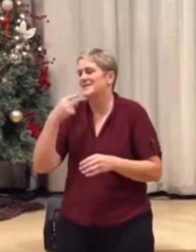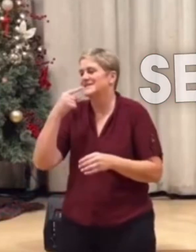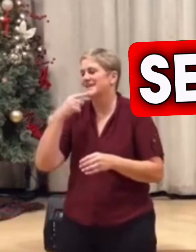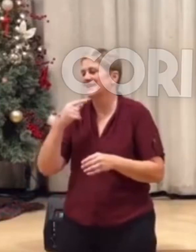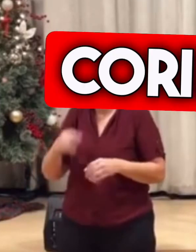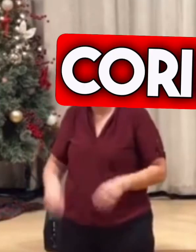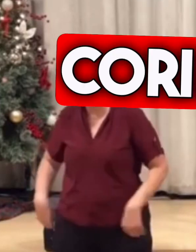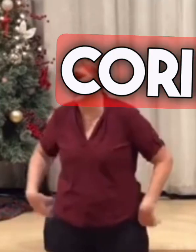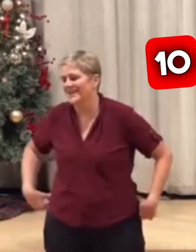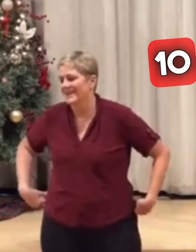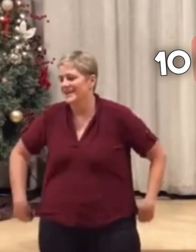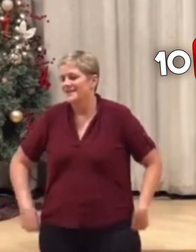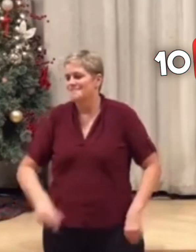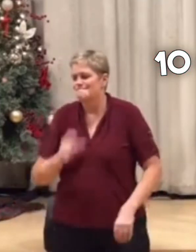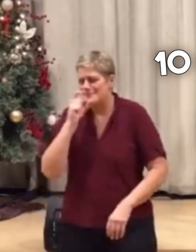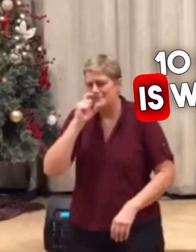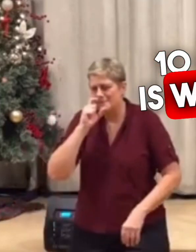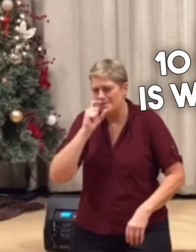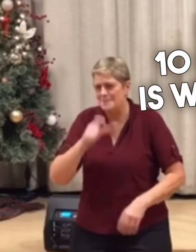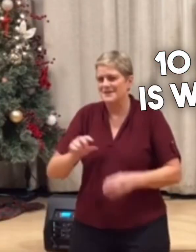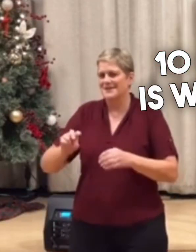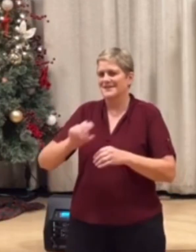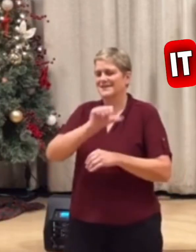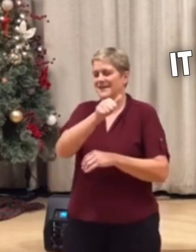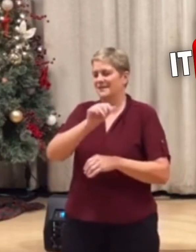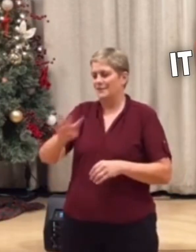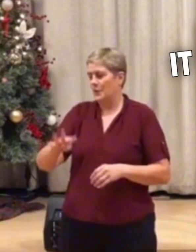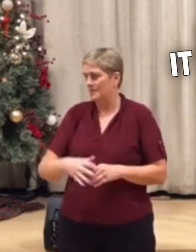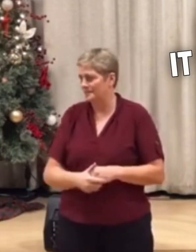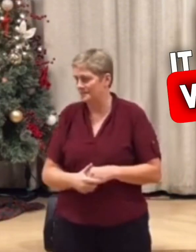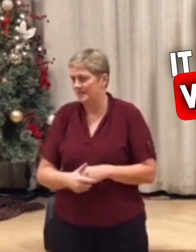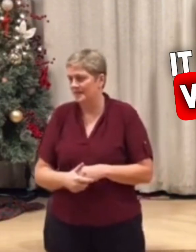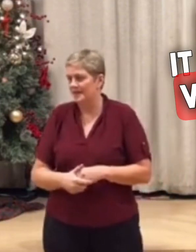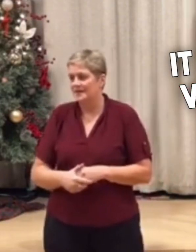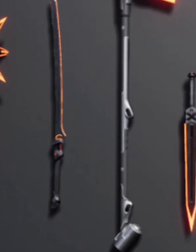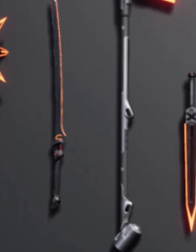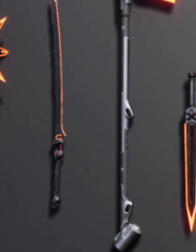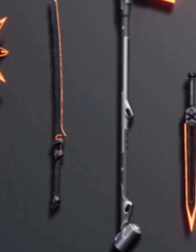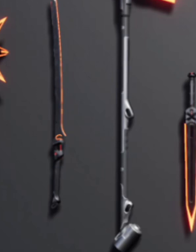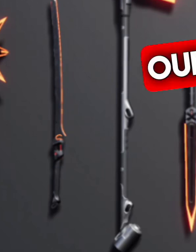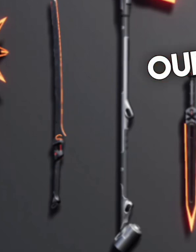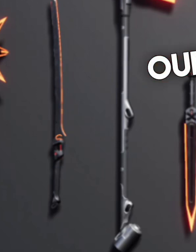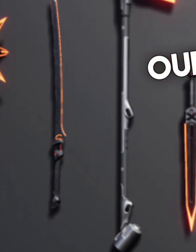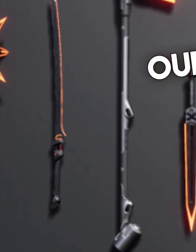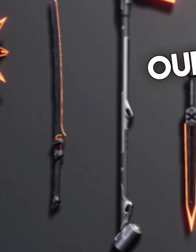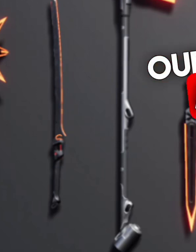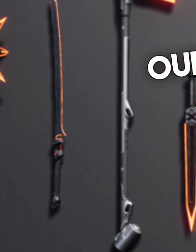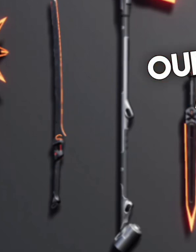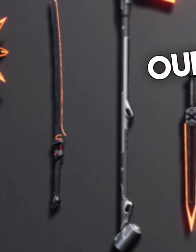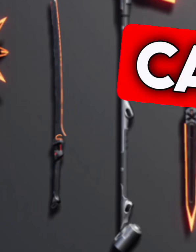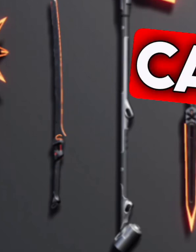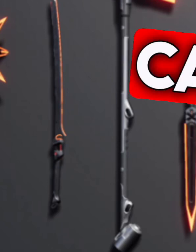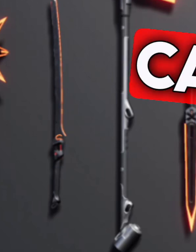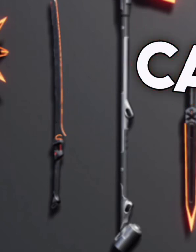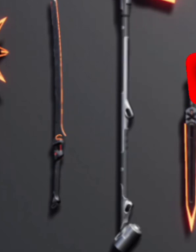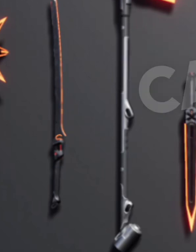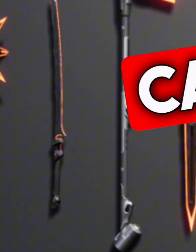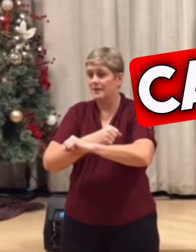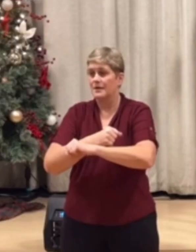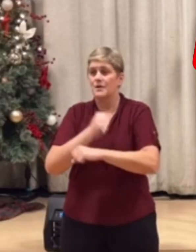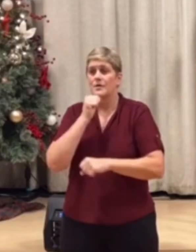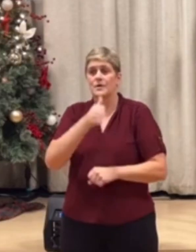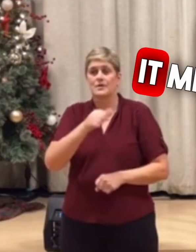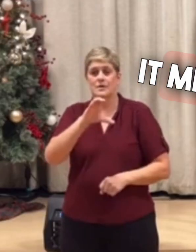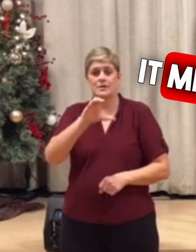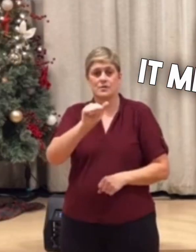2 Corinthians 10.4 and this is what it says. It says the weapons of our warfare are not carnal. What's